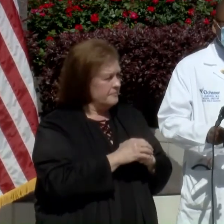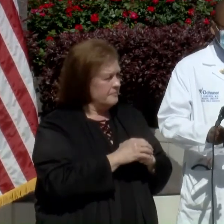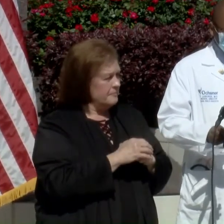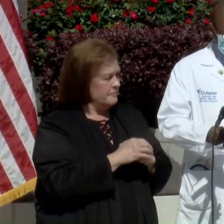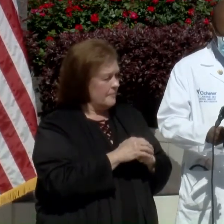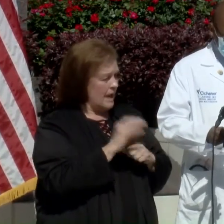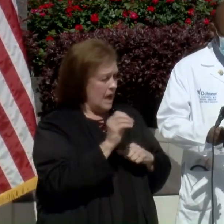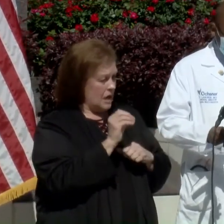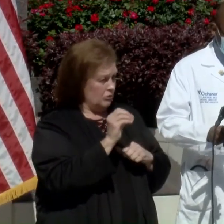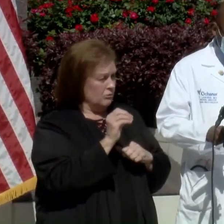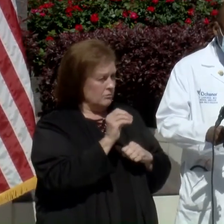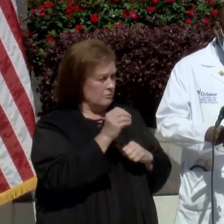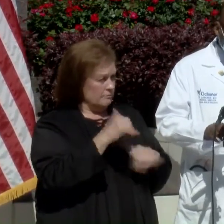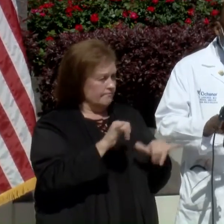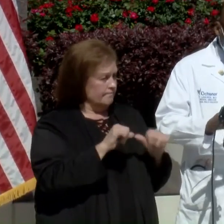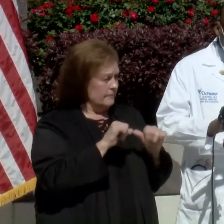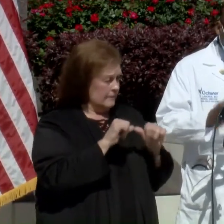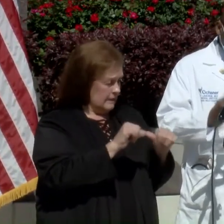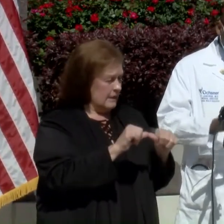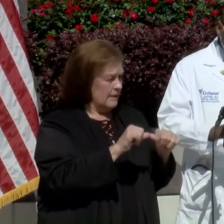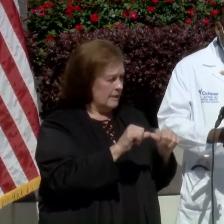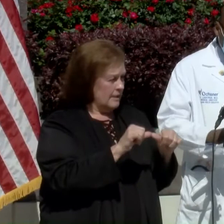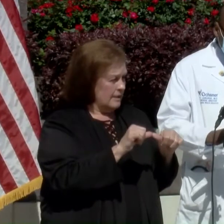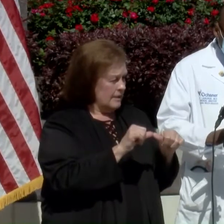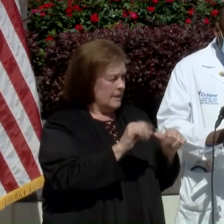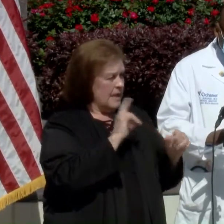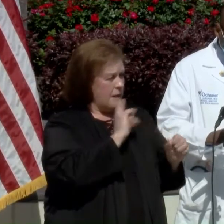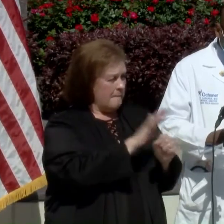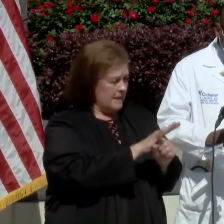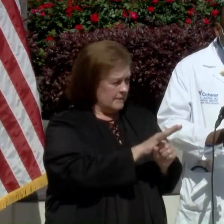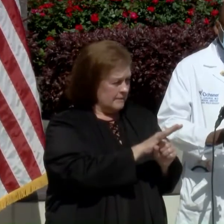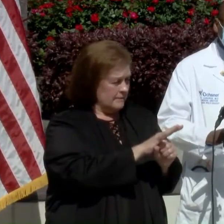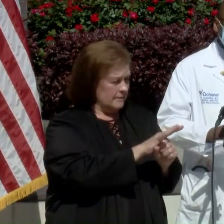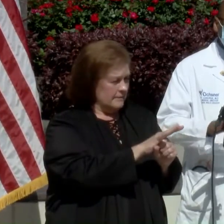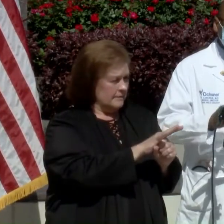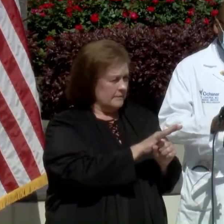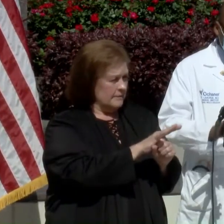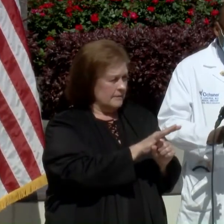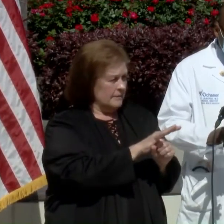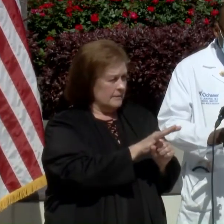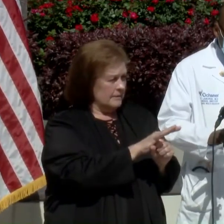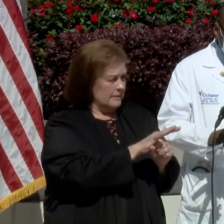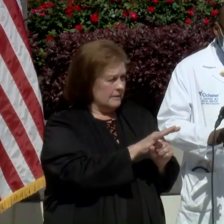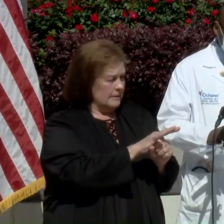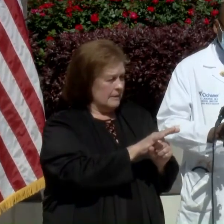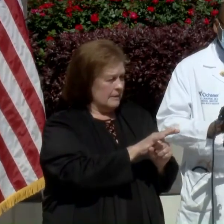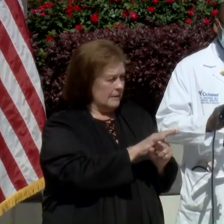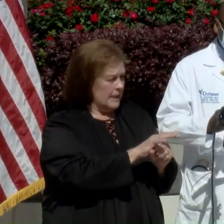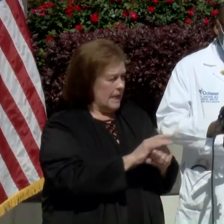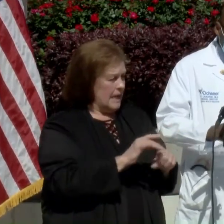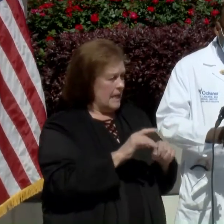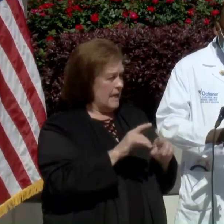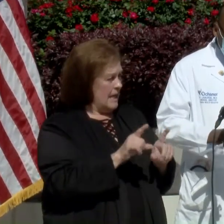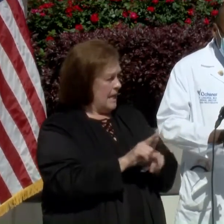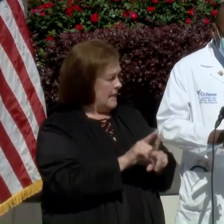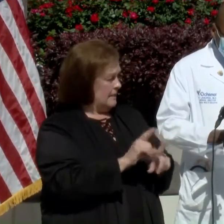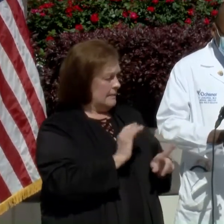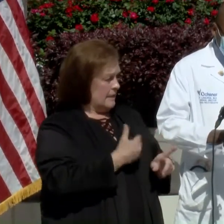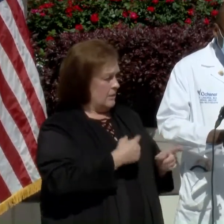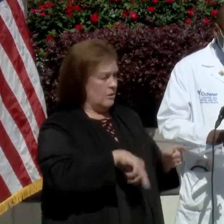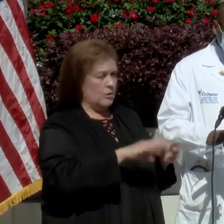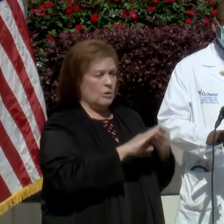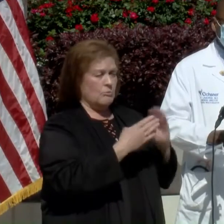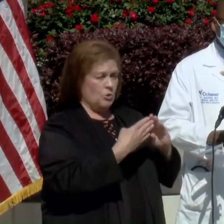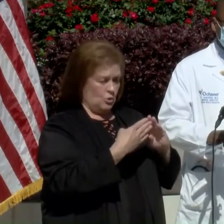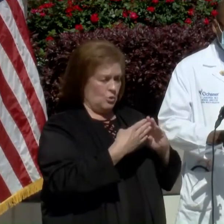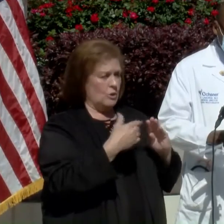Ochsner remains committed and as a community, we're making